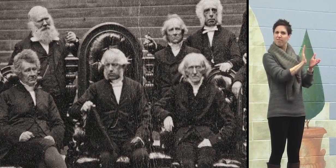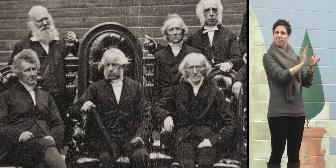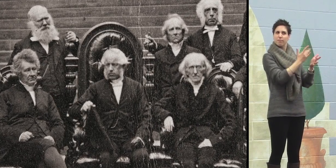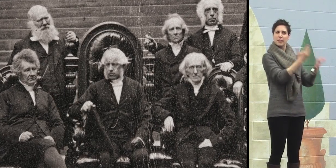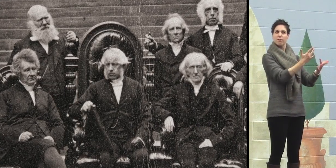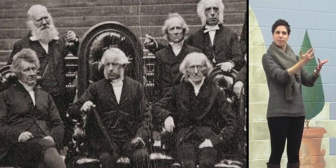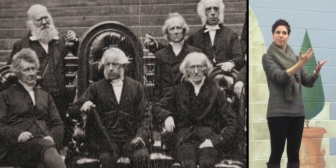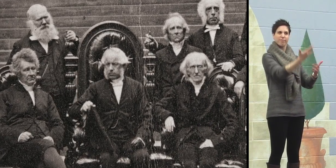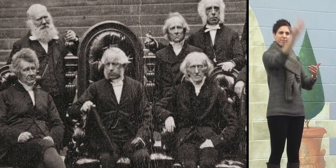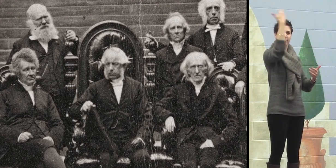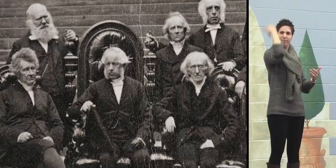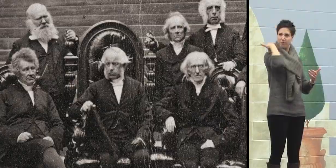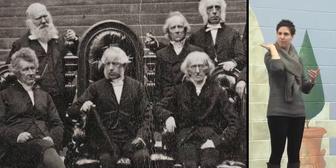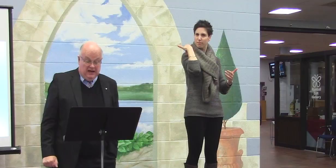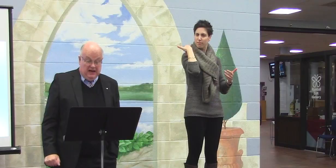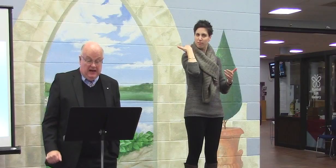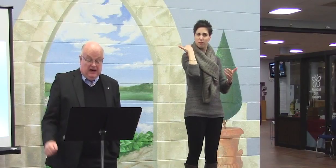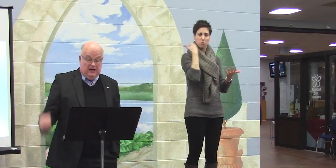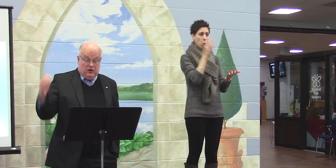old you were expected to live.